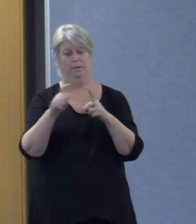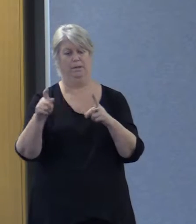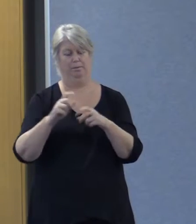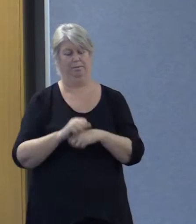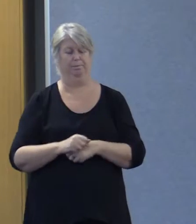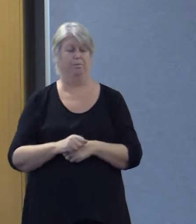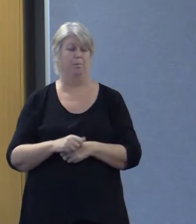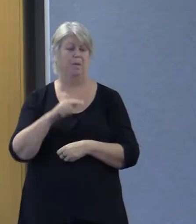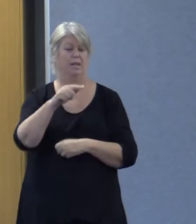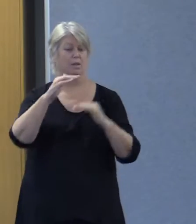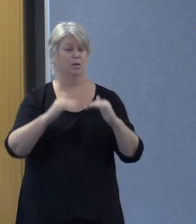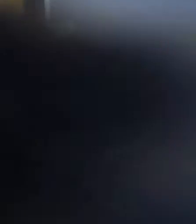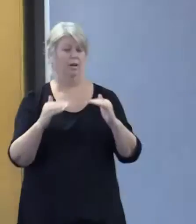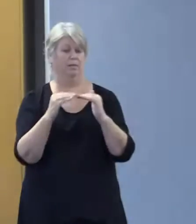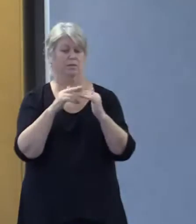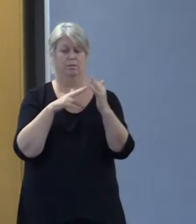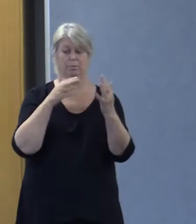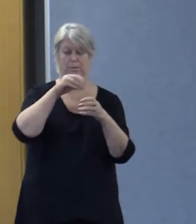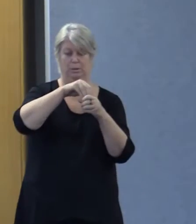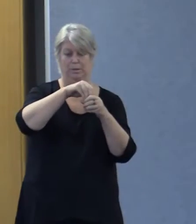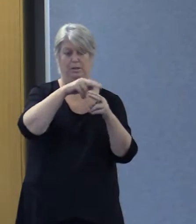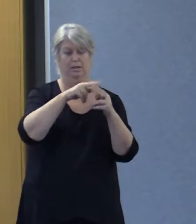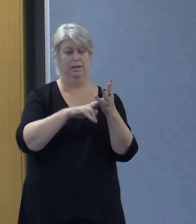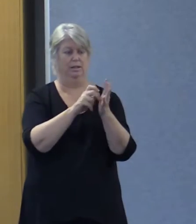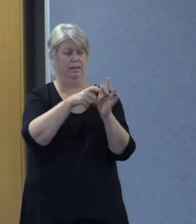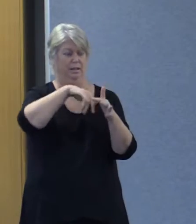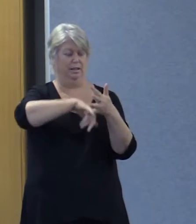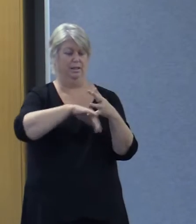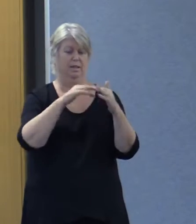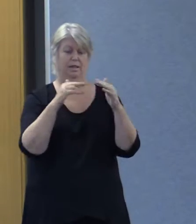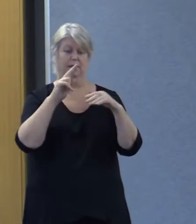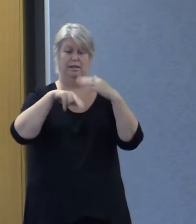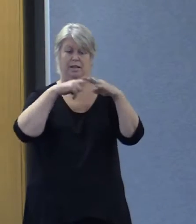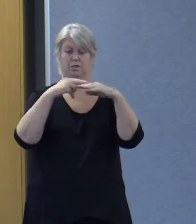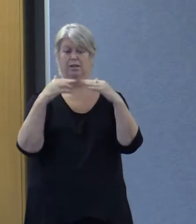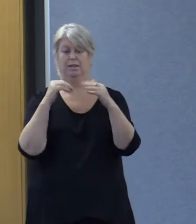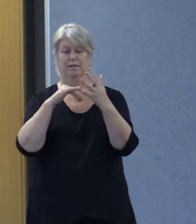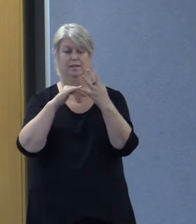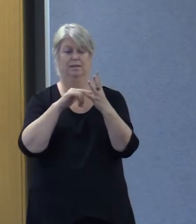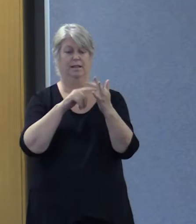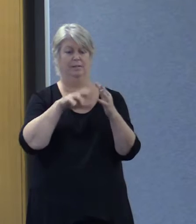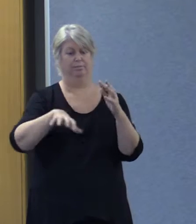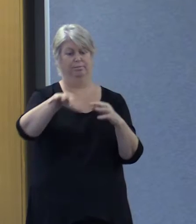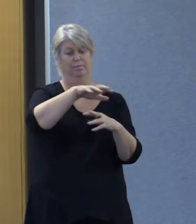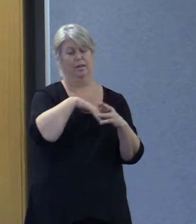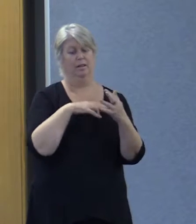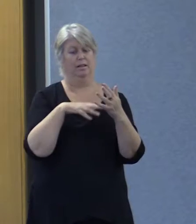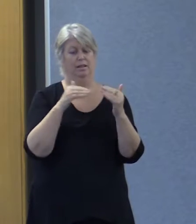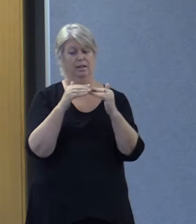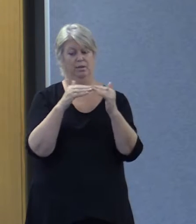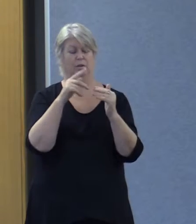So these lower levels of participation that we talk about at a national and state level in the NDIS